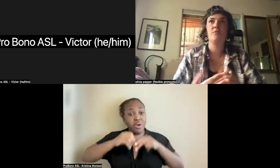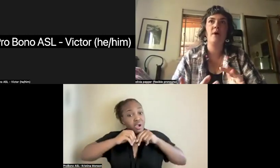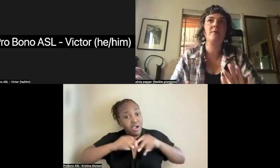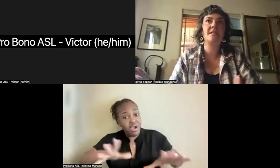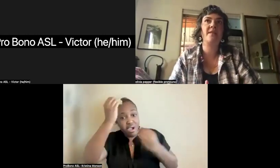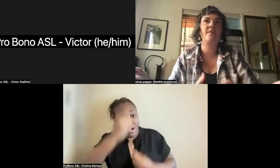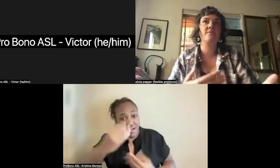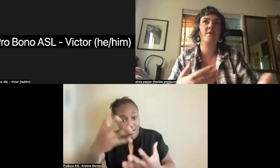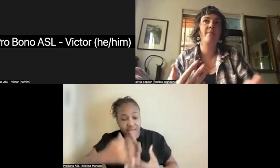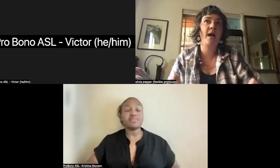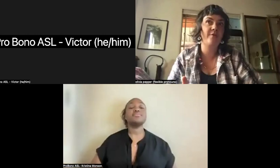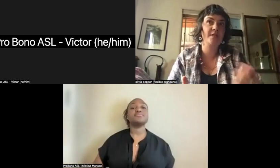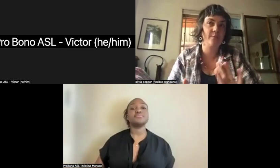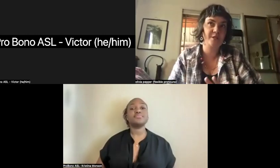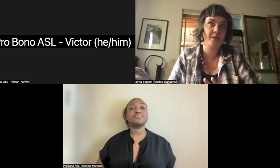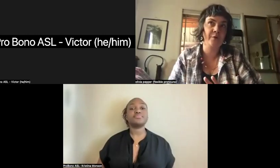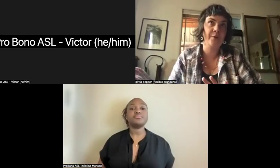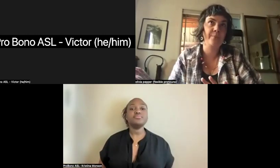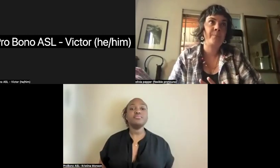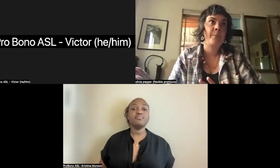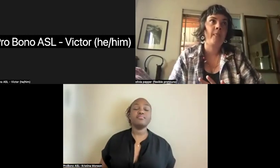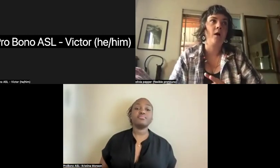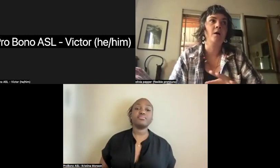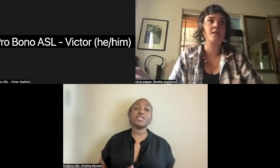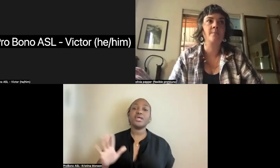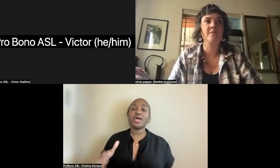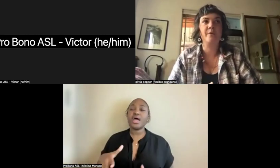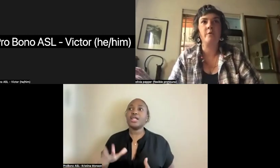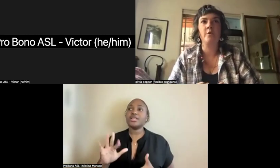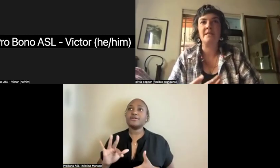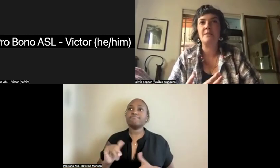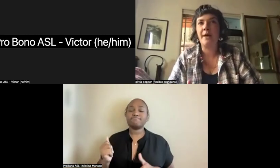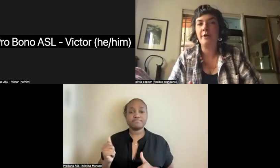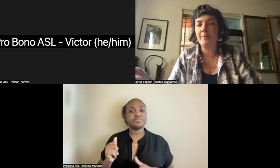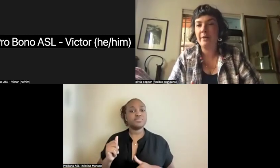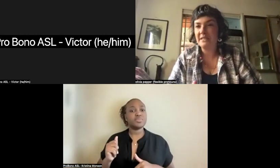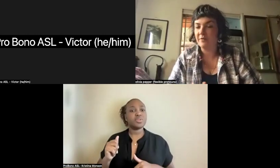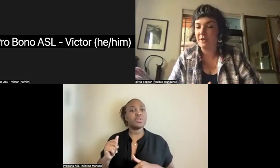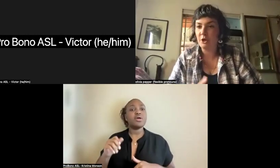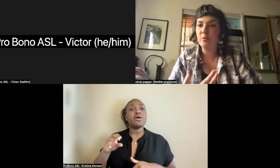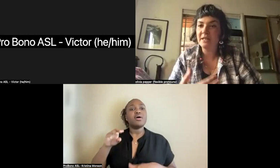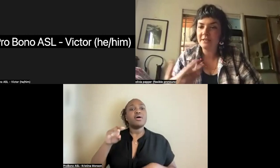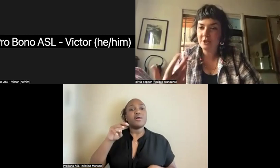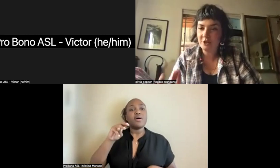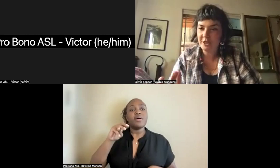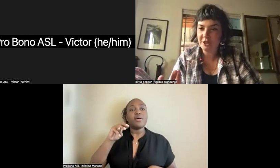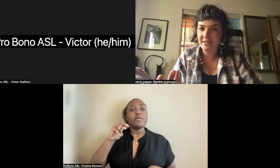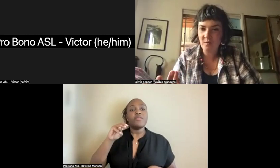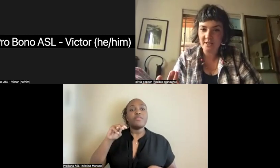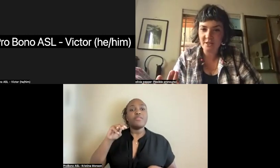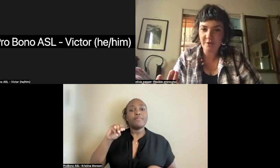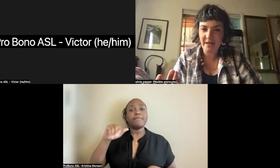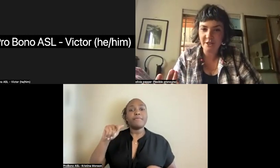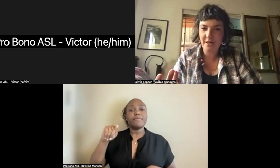I would say that the Mathers in particular are some of the people who inspired maybe some of the humanist traditions